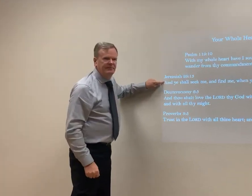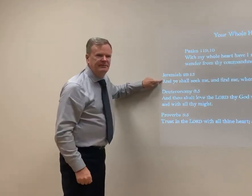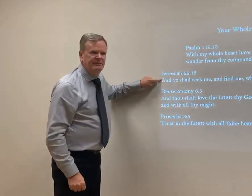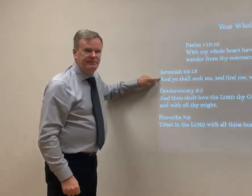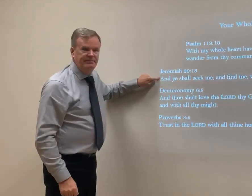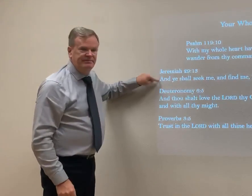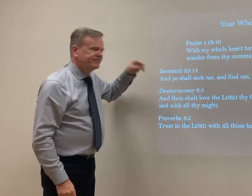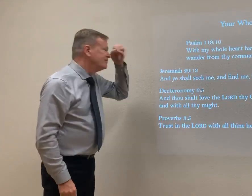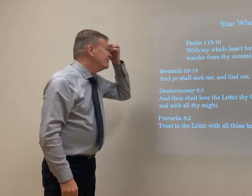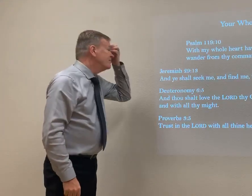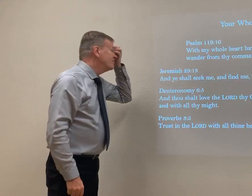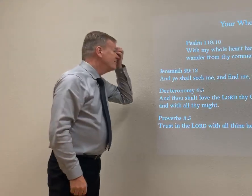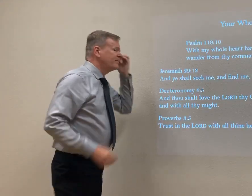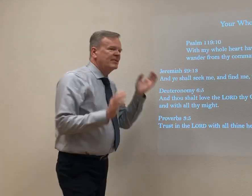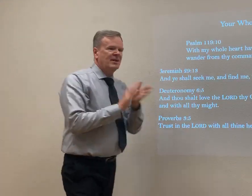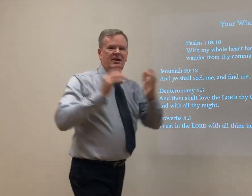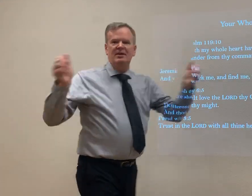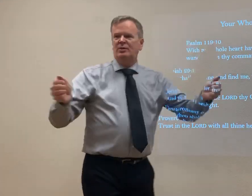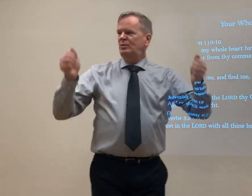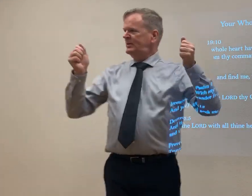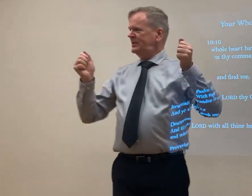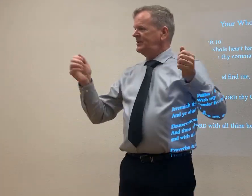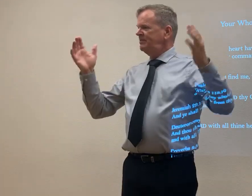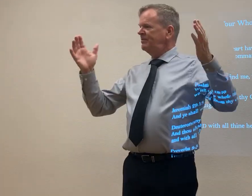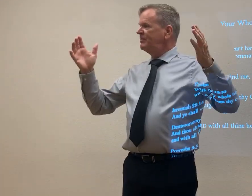This one right here too, with your whole heart. Hallelujah.